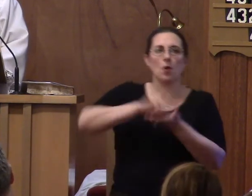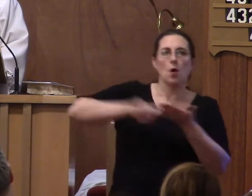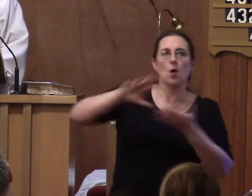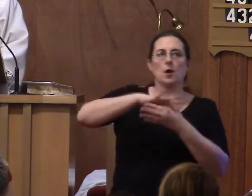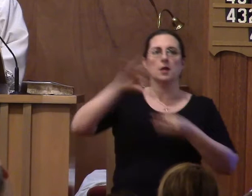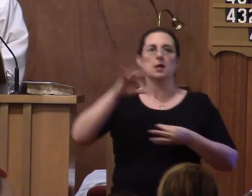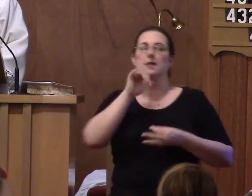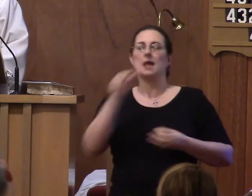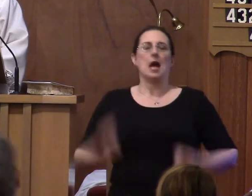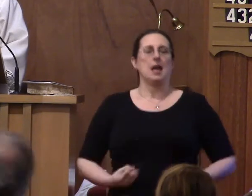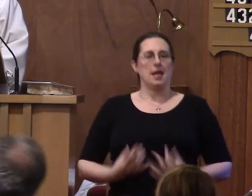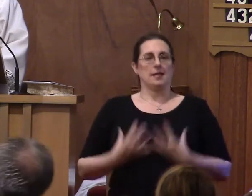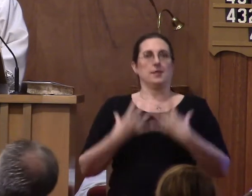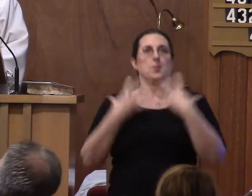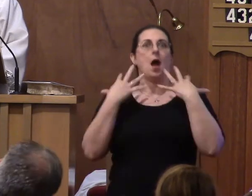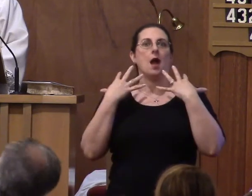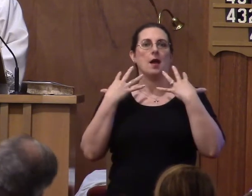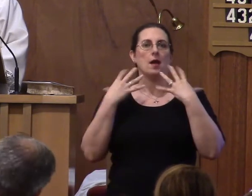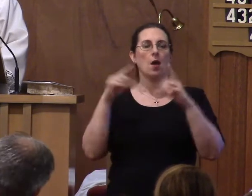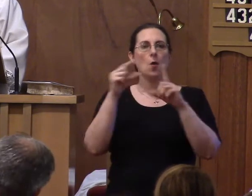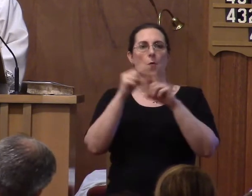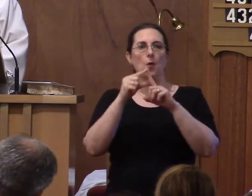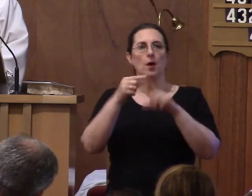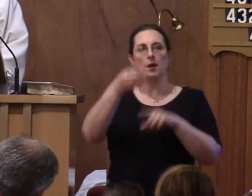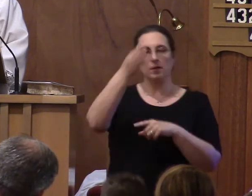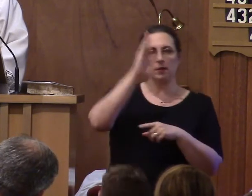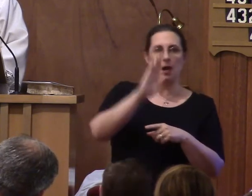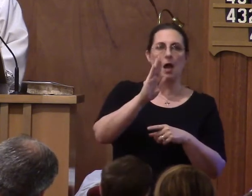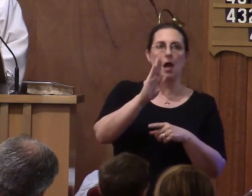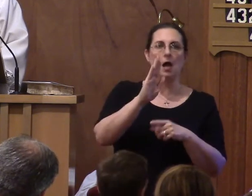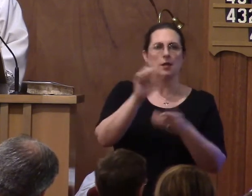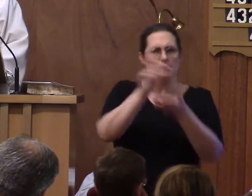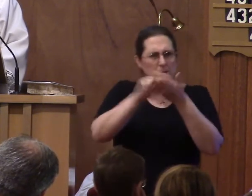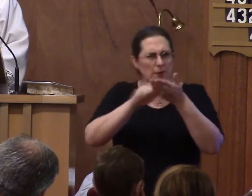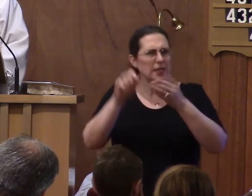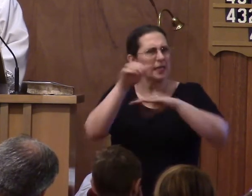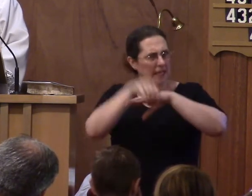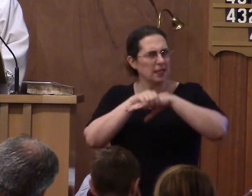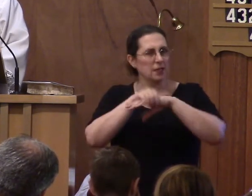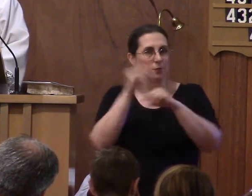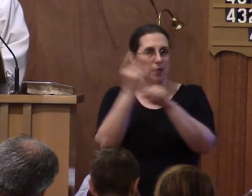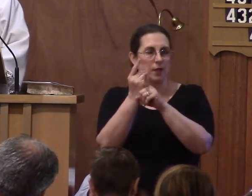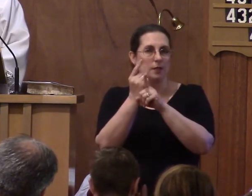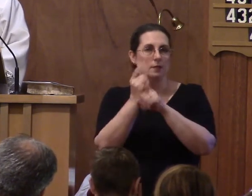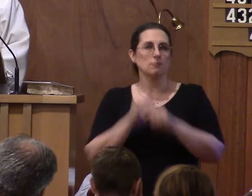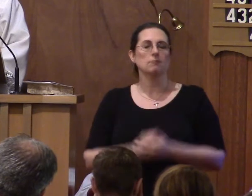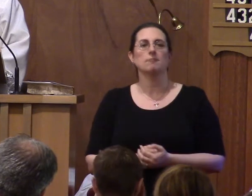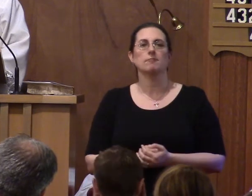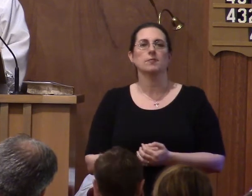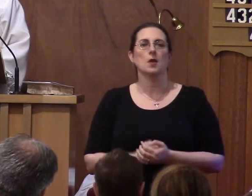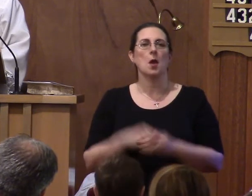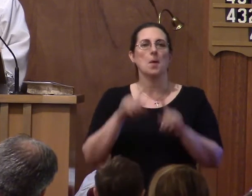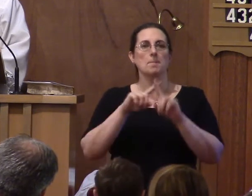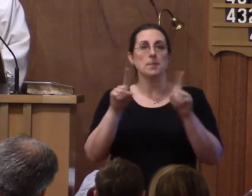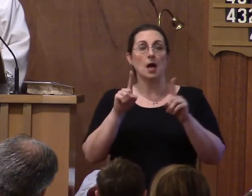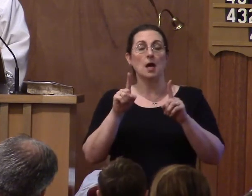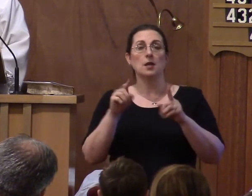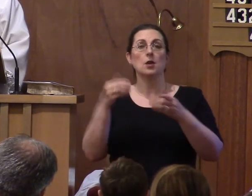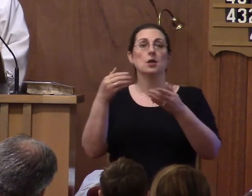inspire the word of God to be written in English, but at least the New Testament in